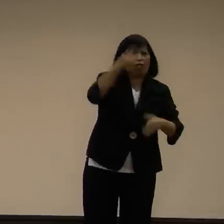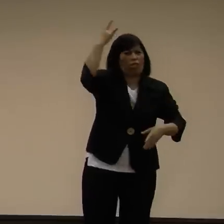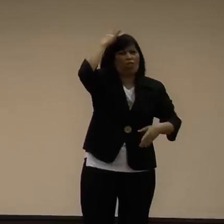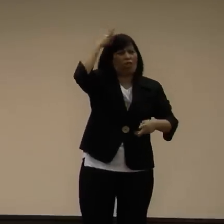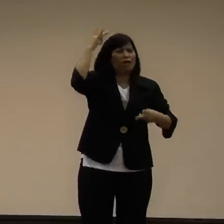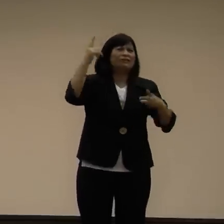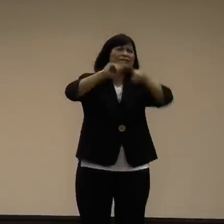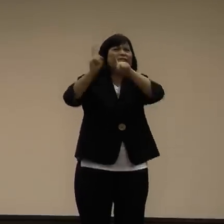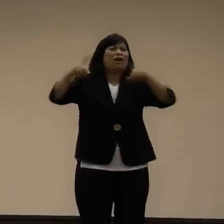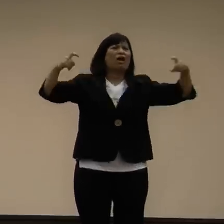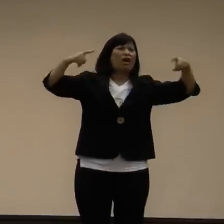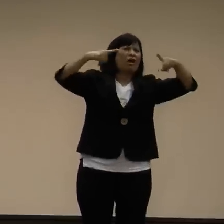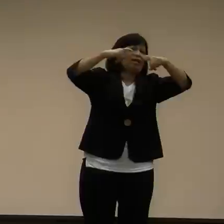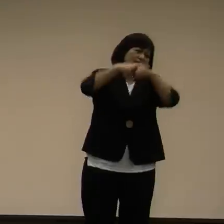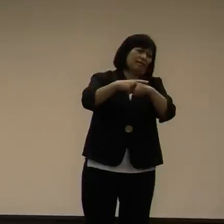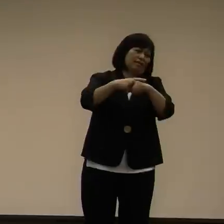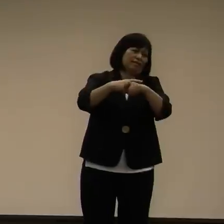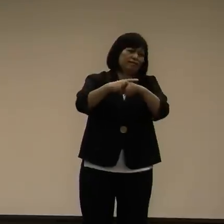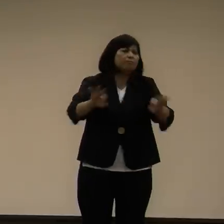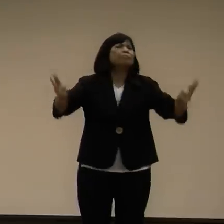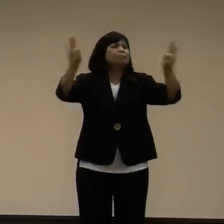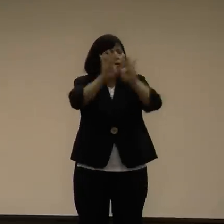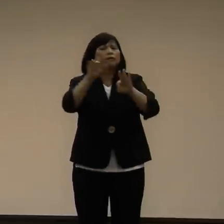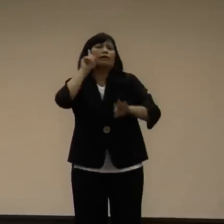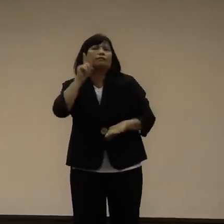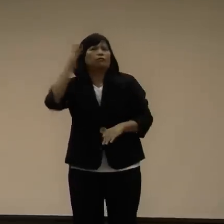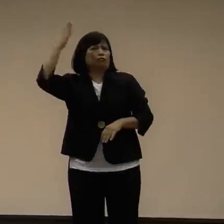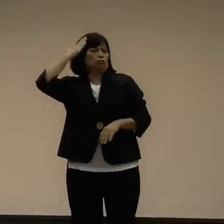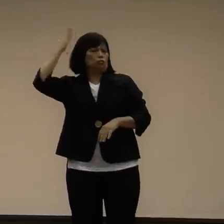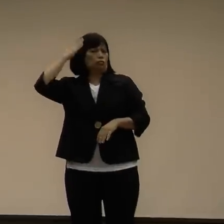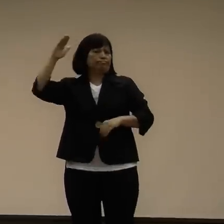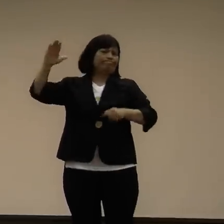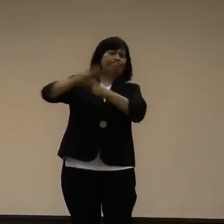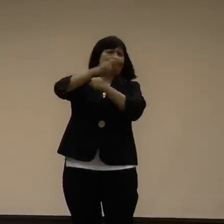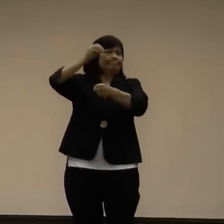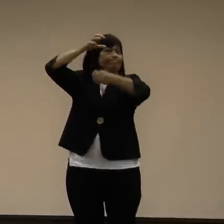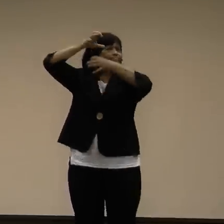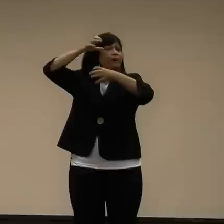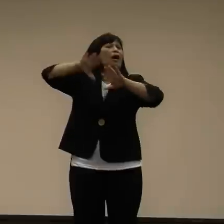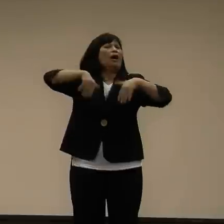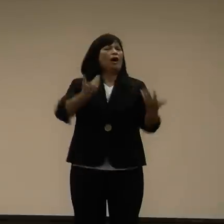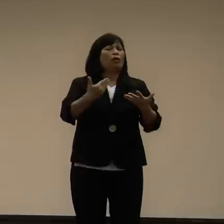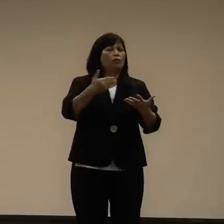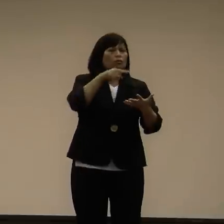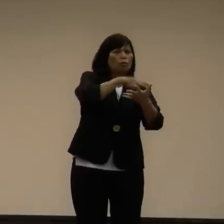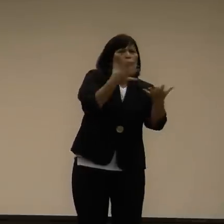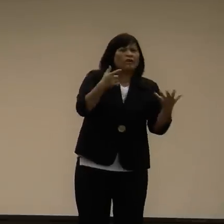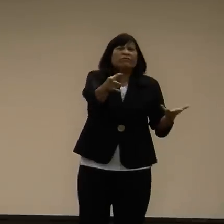products. So it's important for us to actually understand how the products work before we